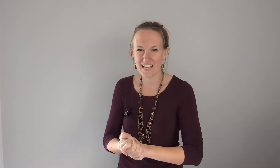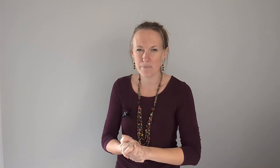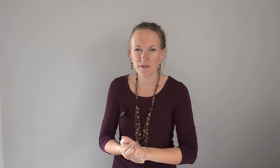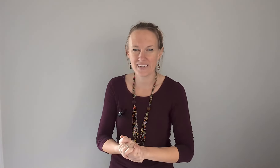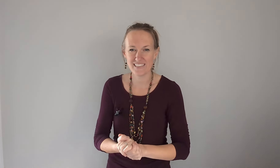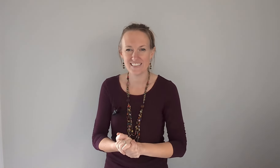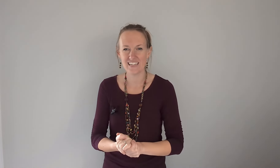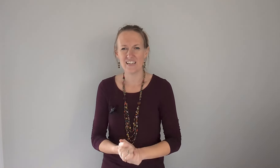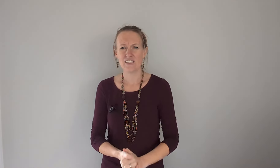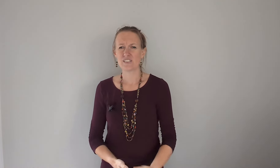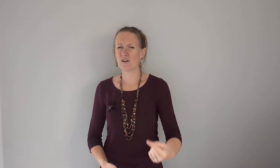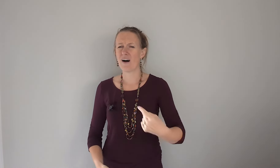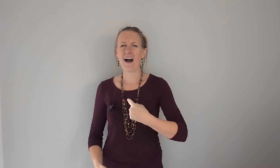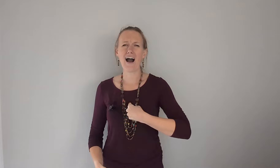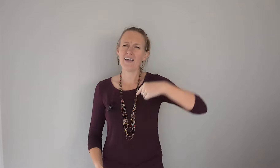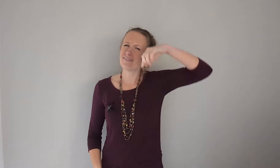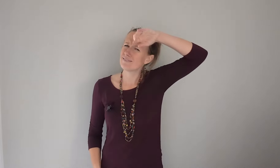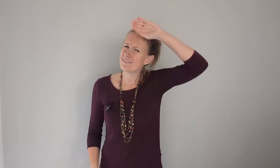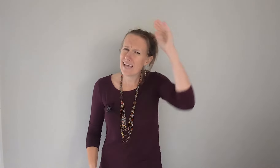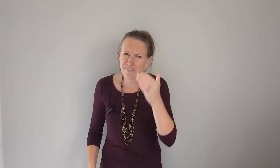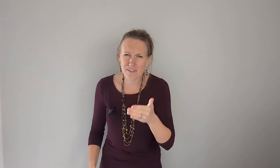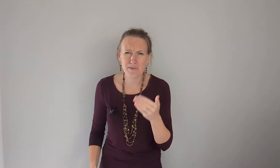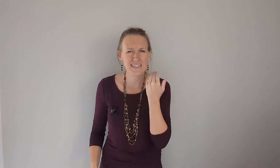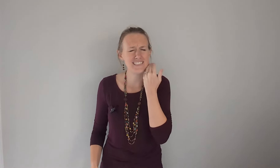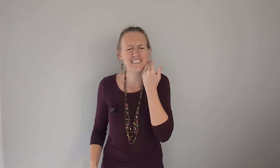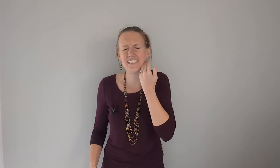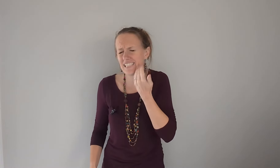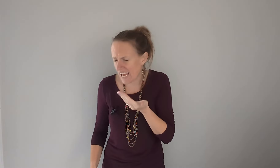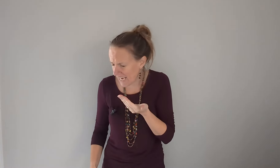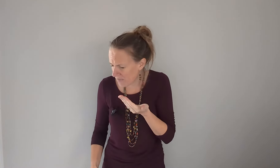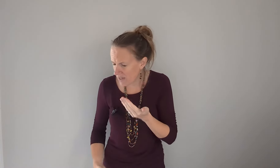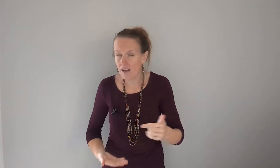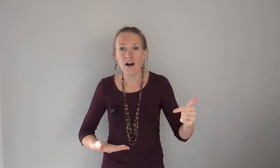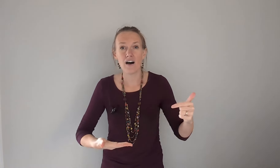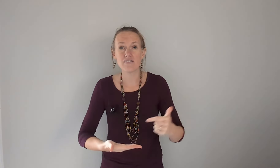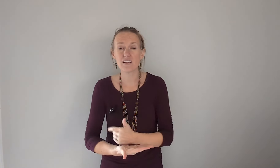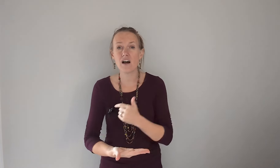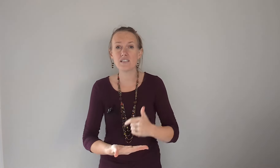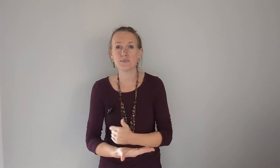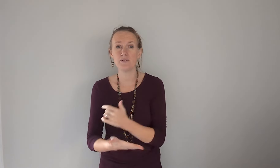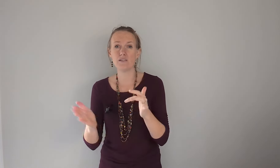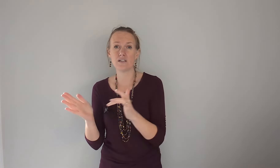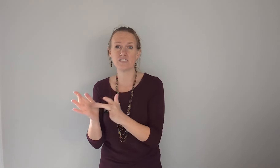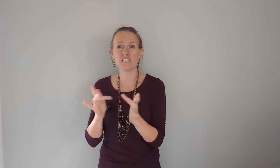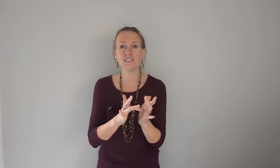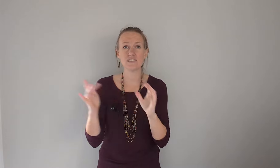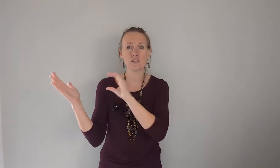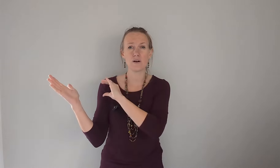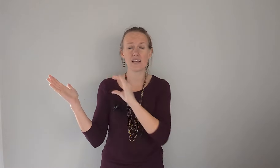to that bridge so i will never be ashamed of the gospel of jesus christ